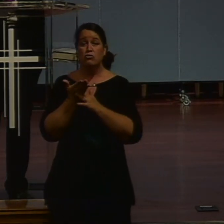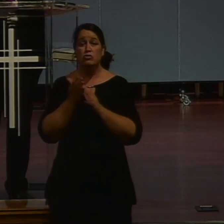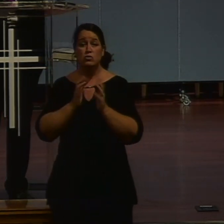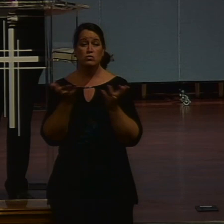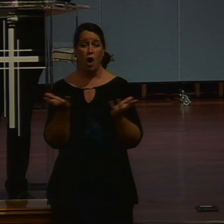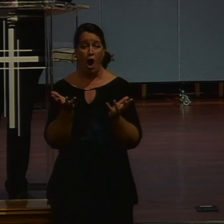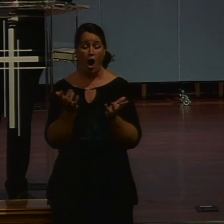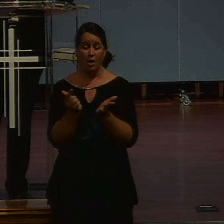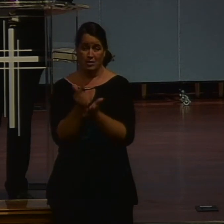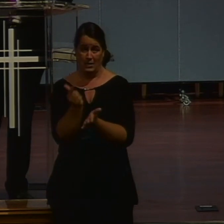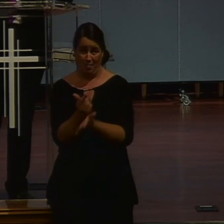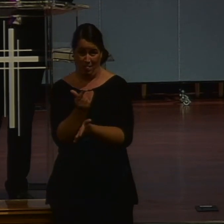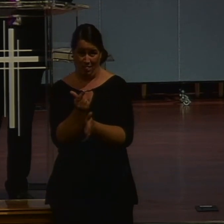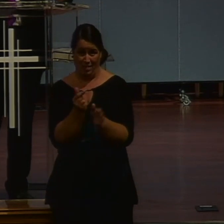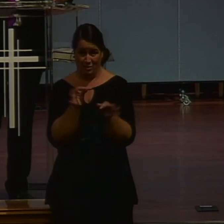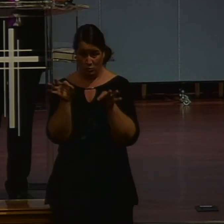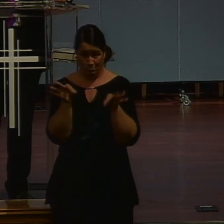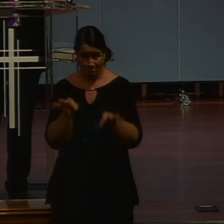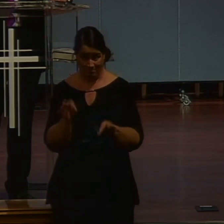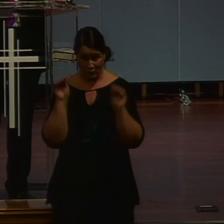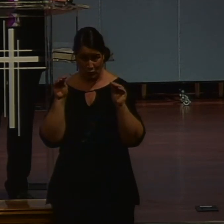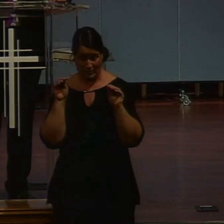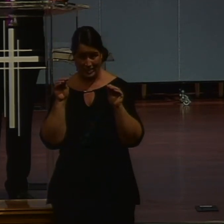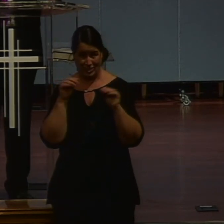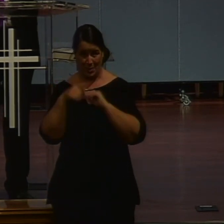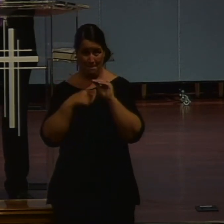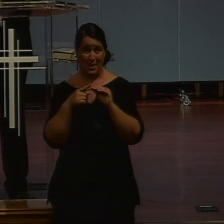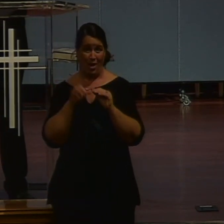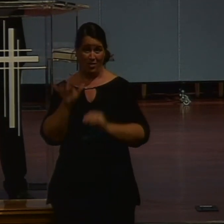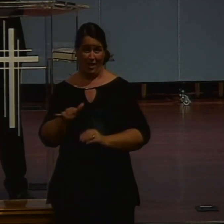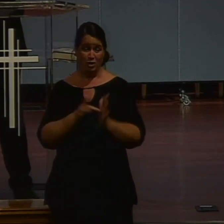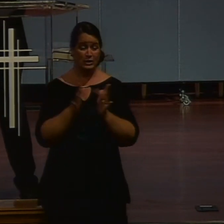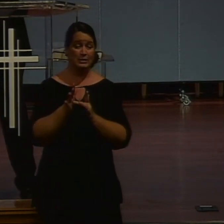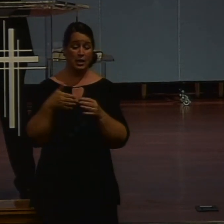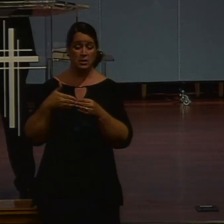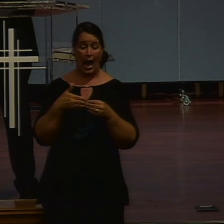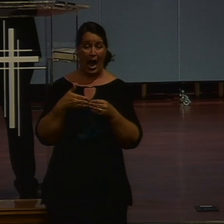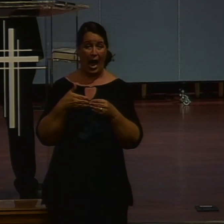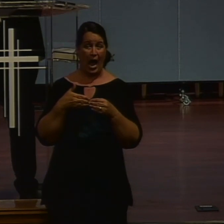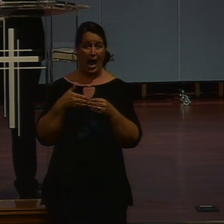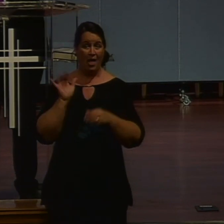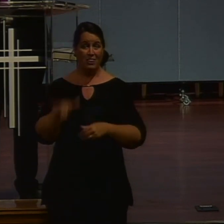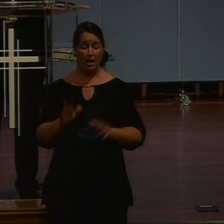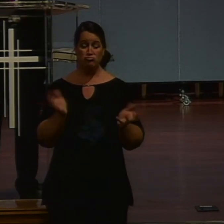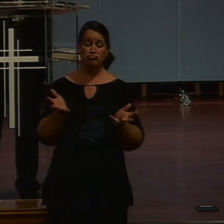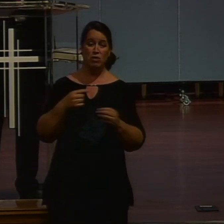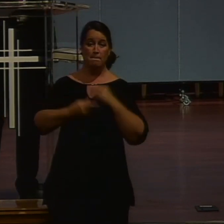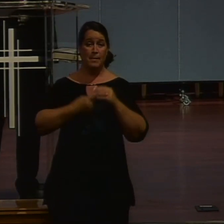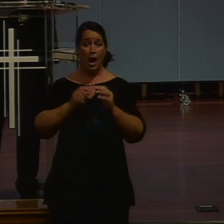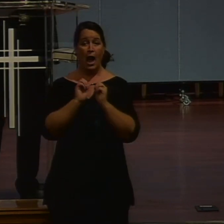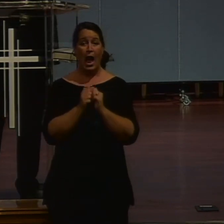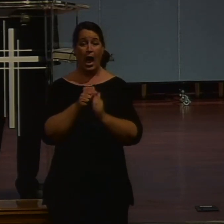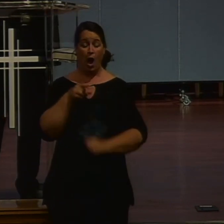The cross work. The death, burial and resurrection. Ascension. Of our Lord. Jesus Christ. Jesus. Guided the conversation. Then. To how it is. We are to